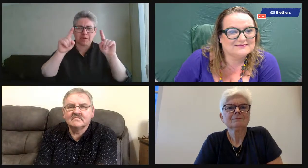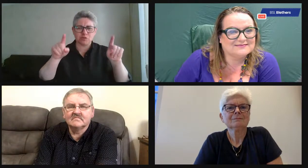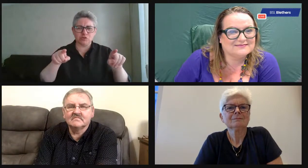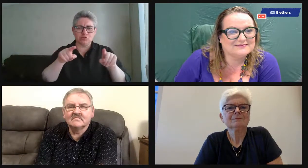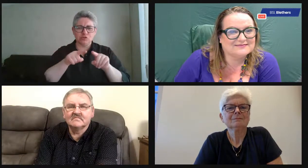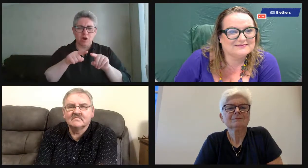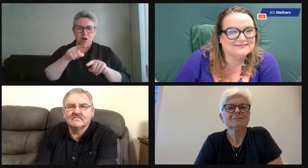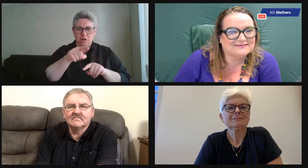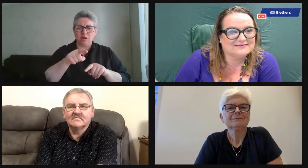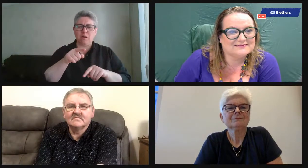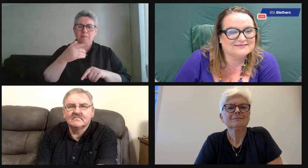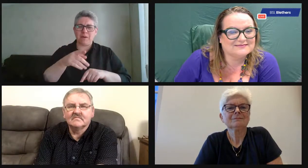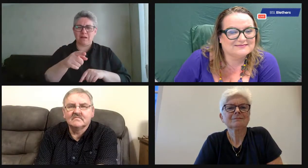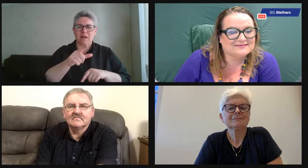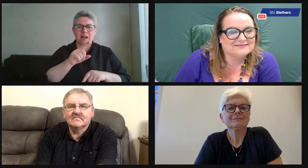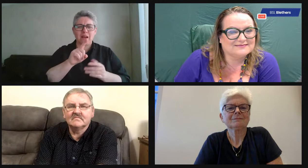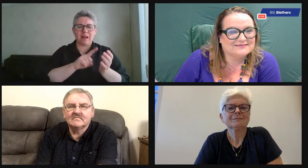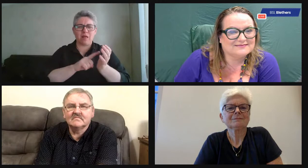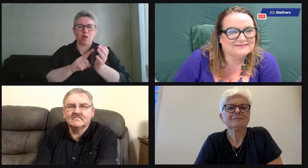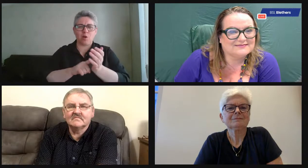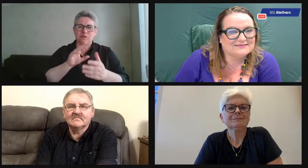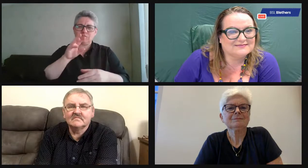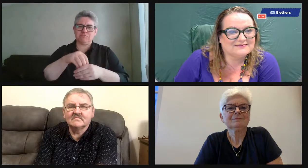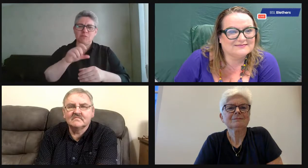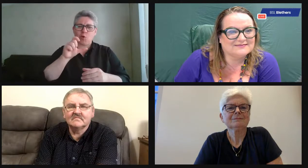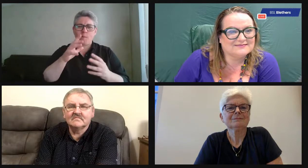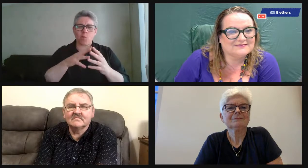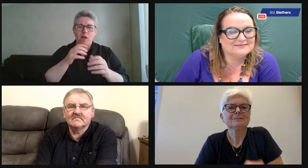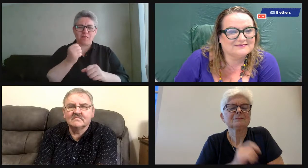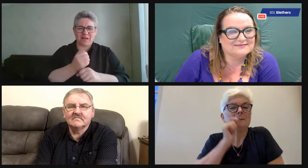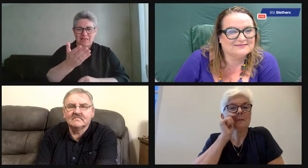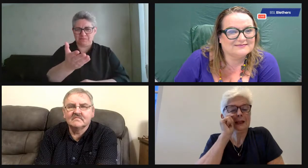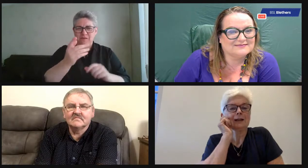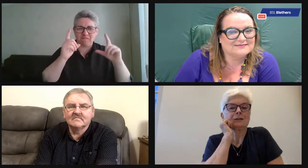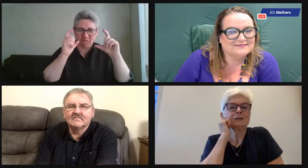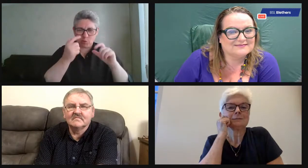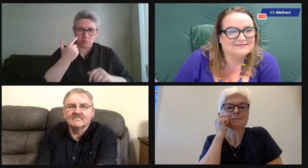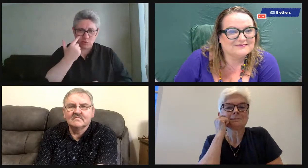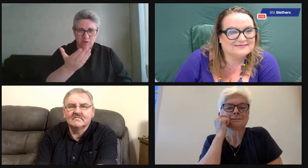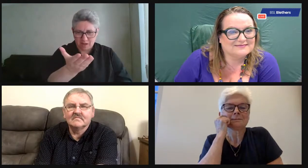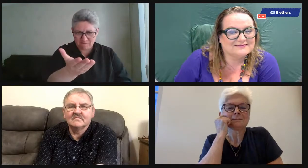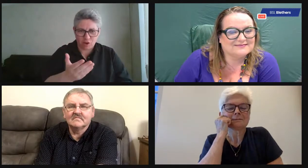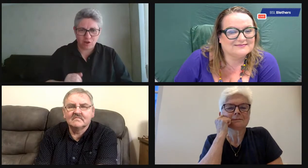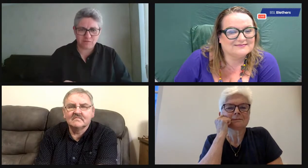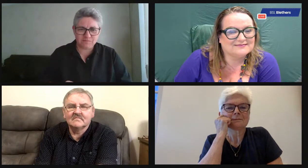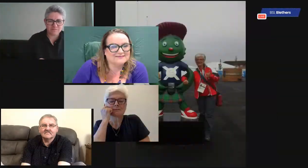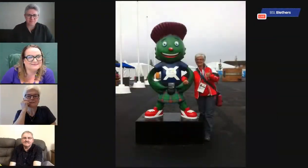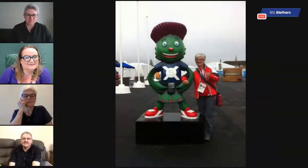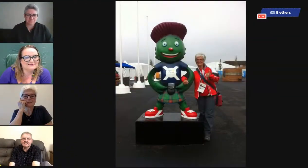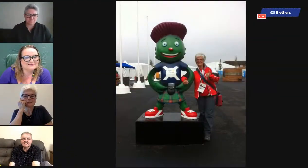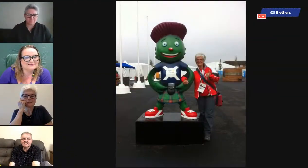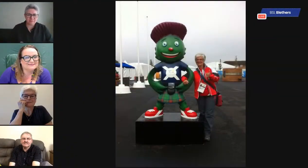a look at Lillian volunteering for the Commonwealth Games. Here she is. We've got a photo to show you just now.